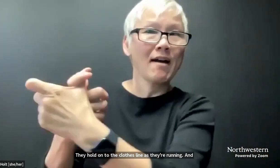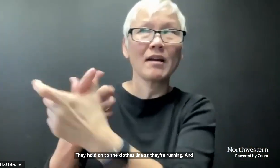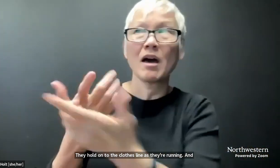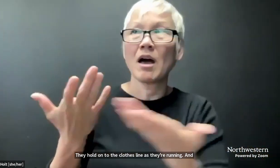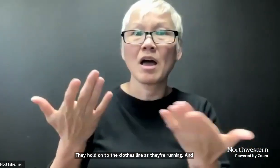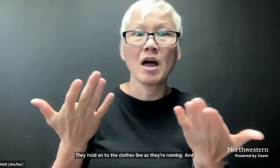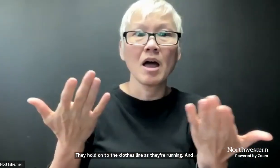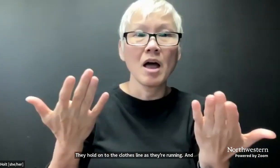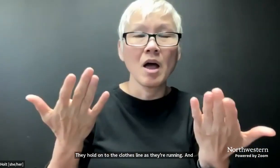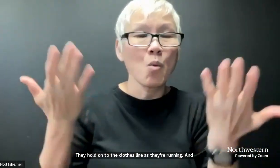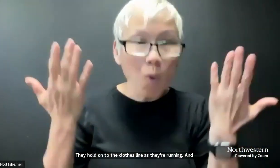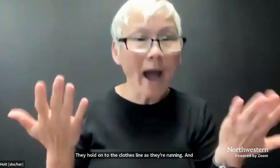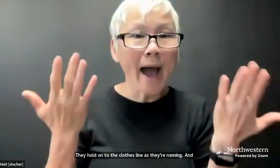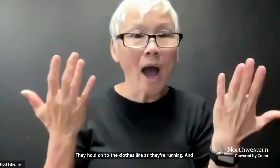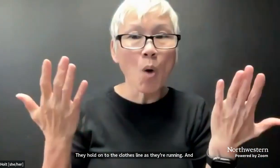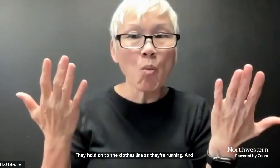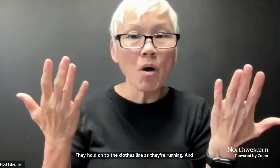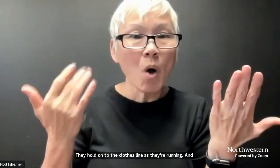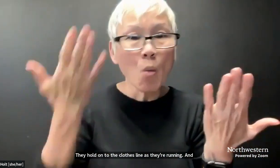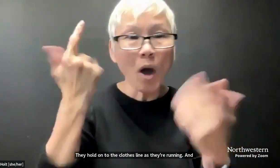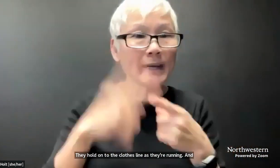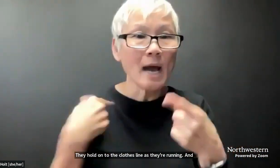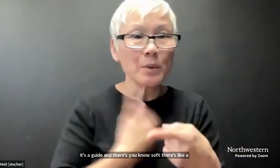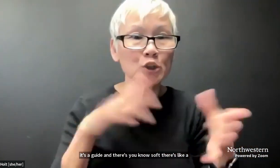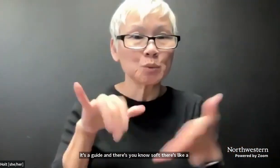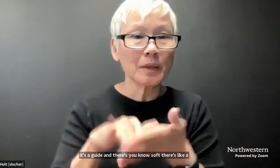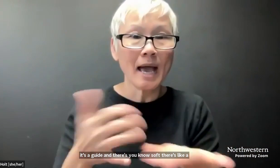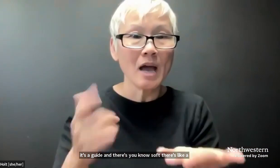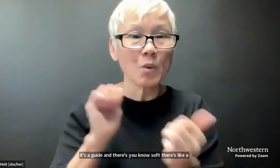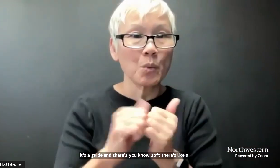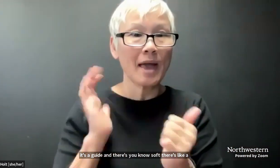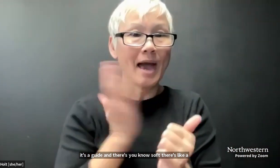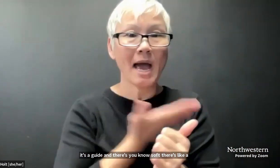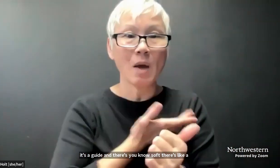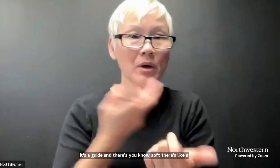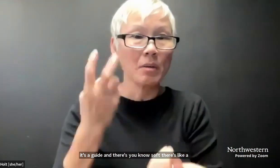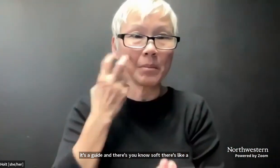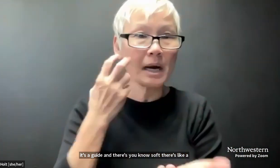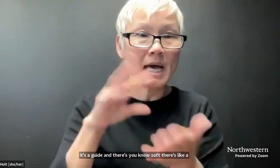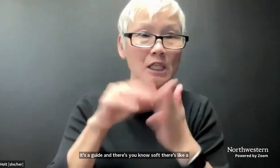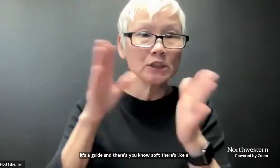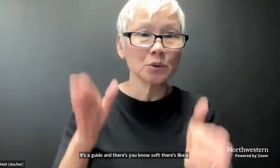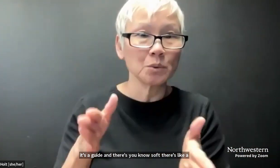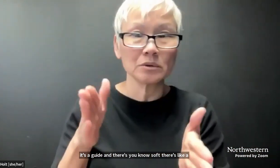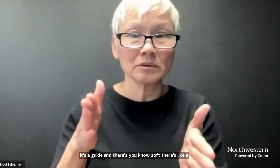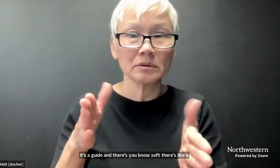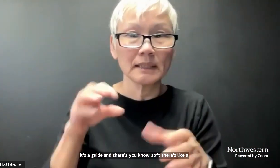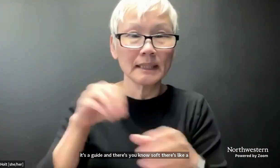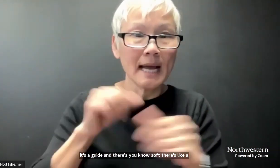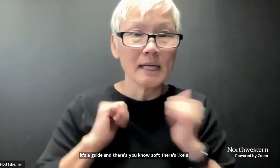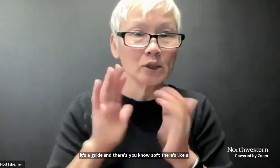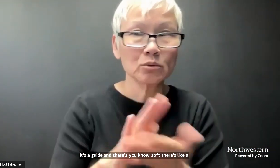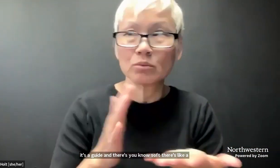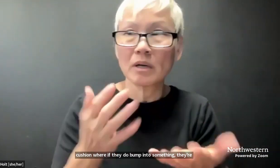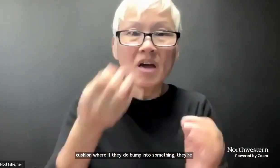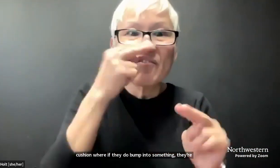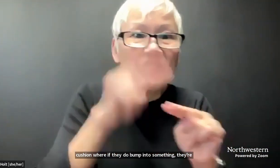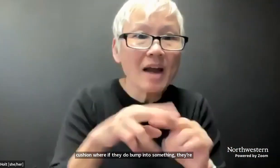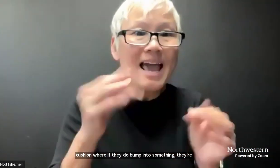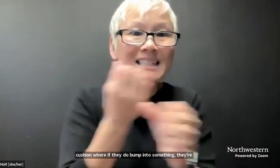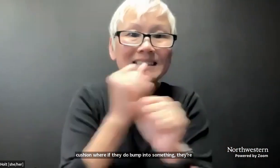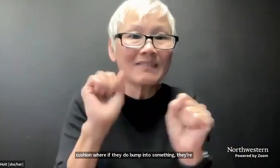soft, there's like a cushion where if they do bump into something, they're not harmed. So